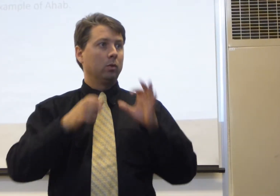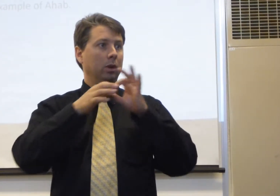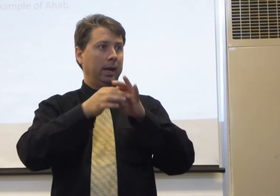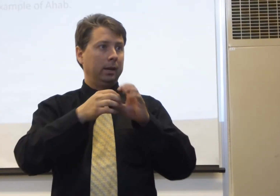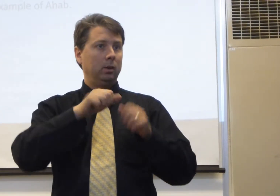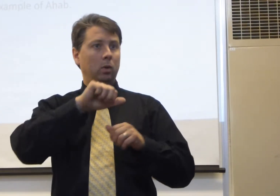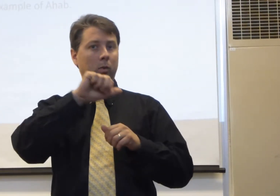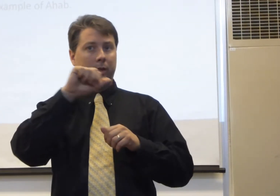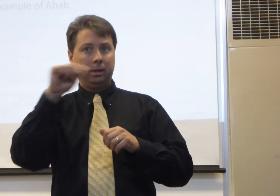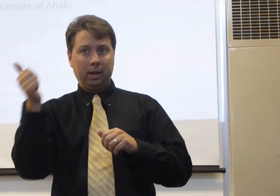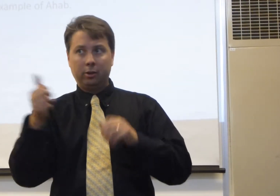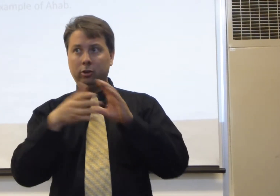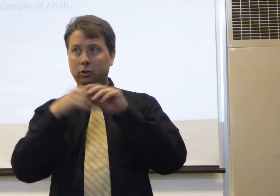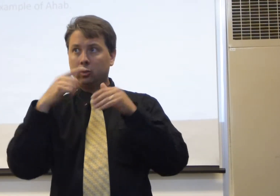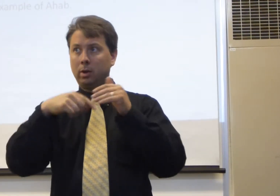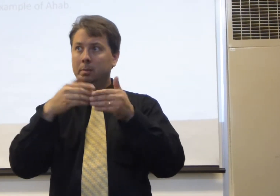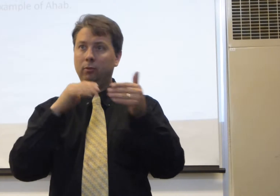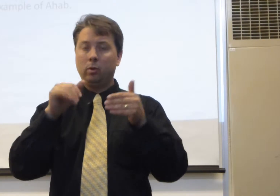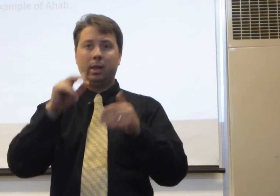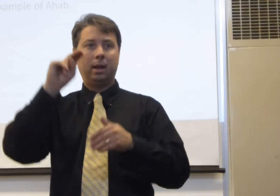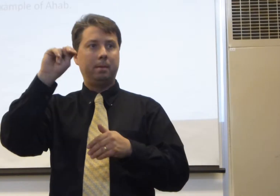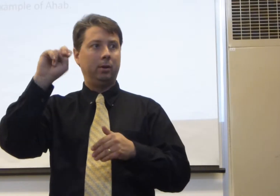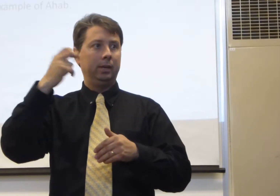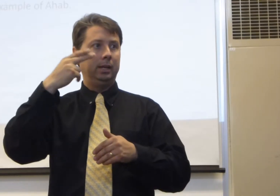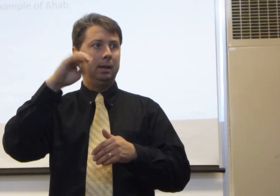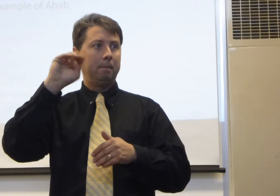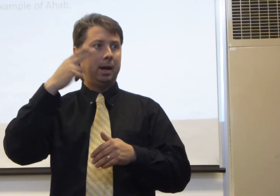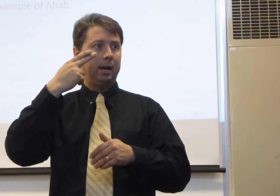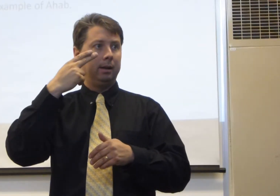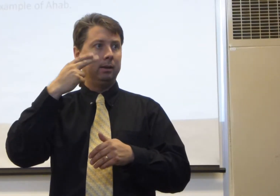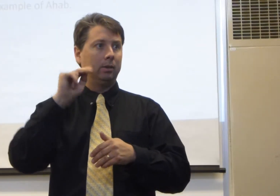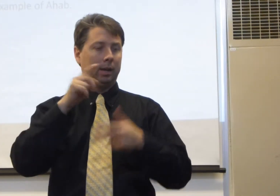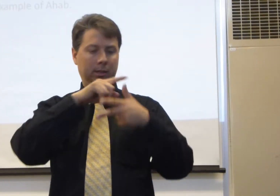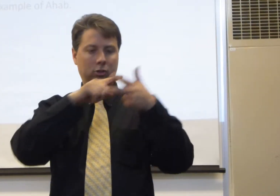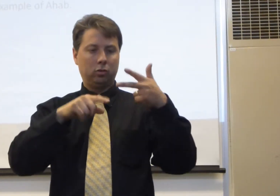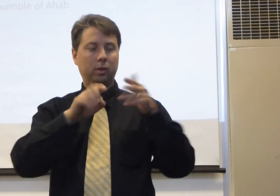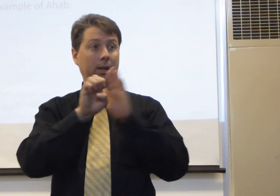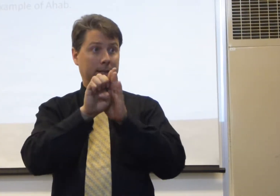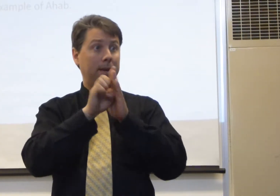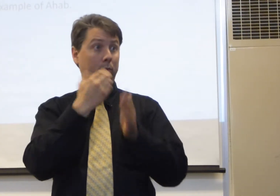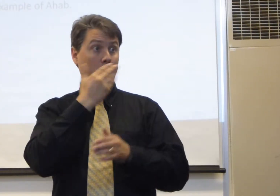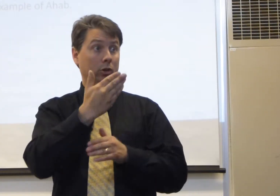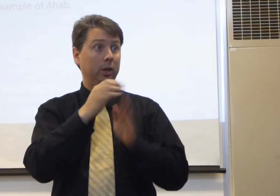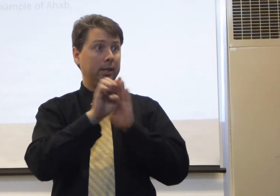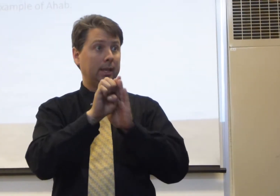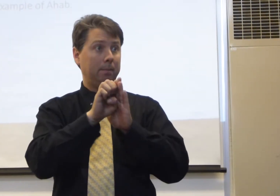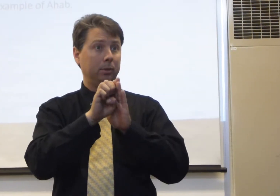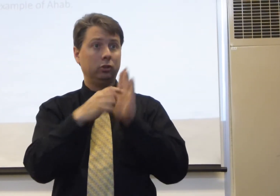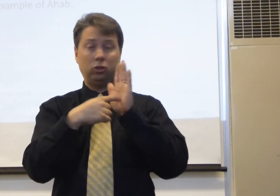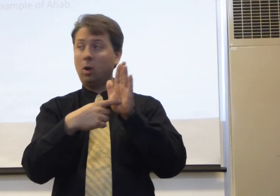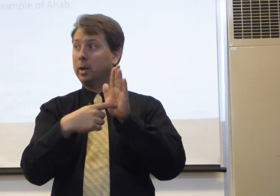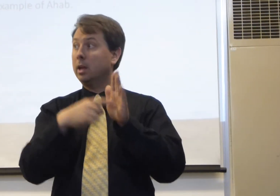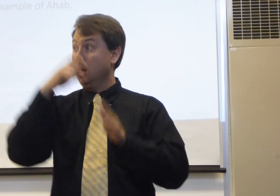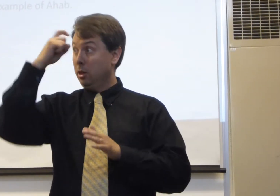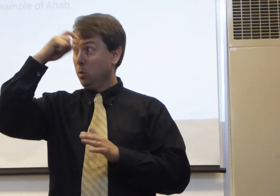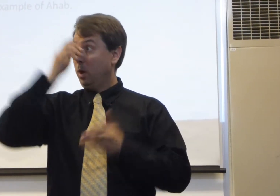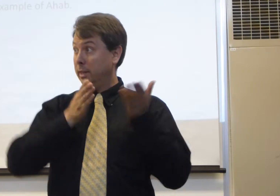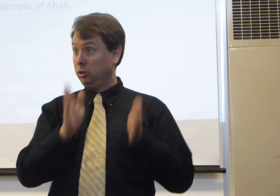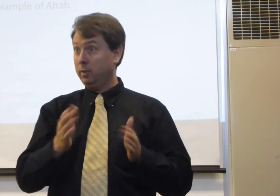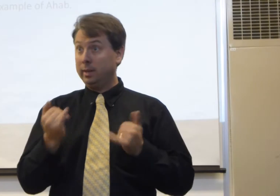related with the other story before that about Nehemiah. Okay, these three examples were good examples showing the wise servant.